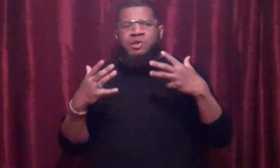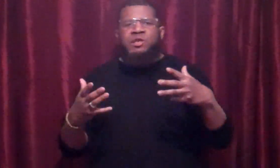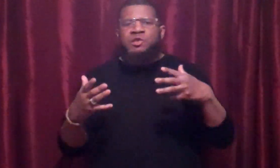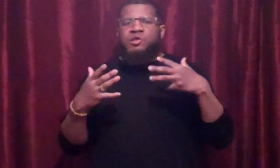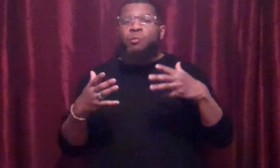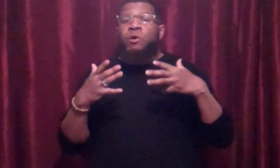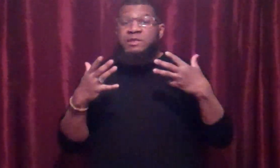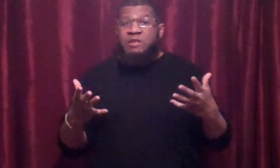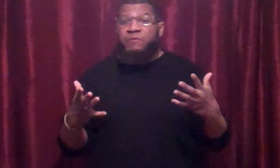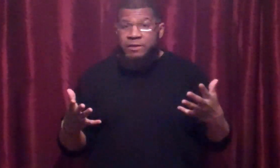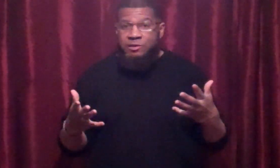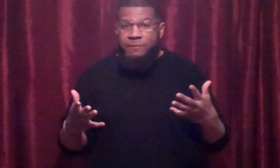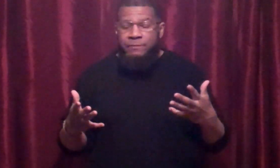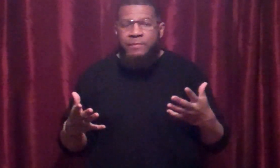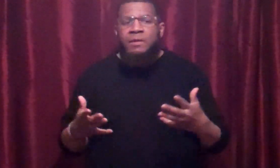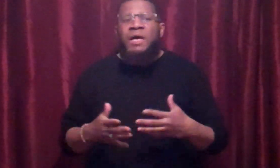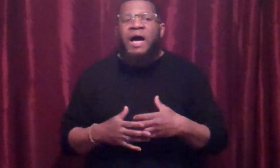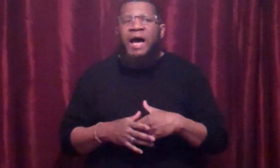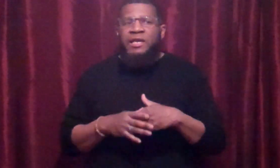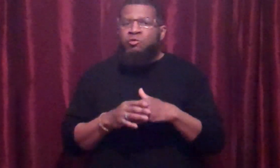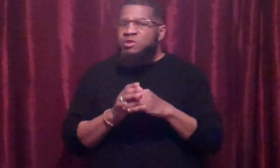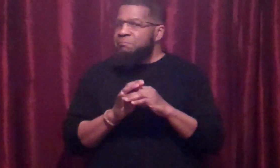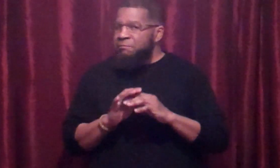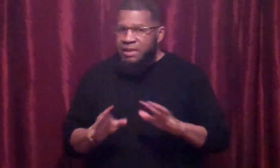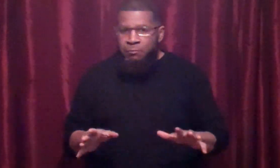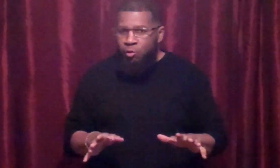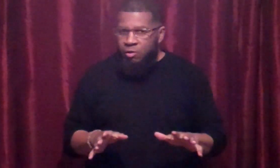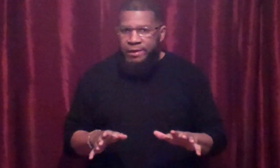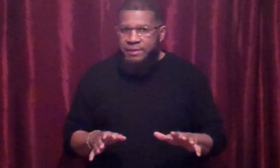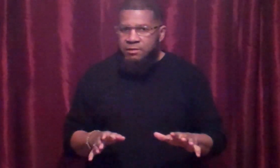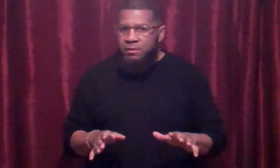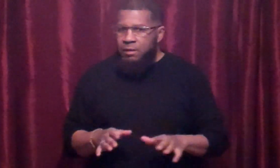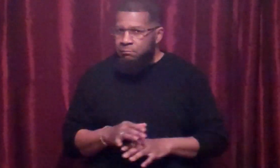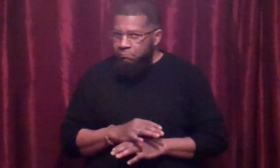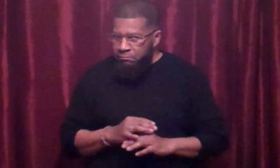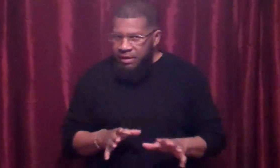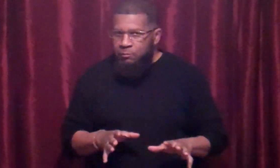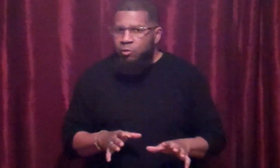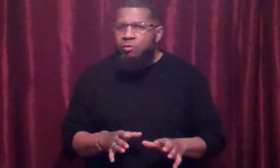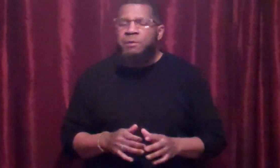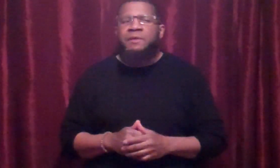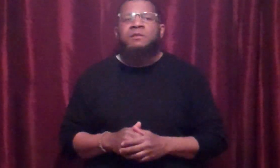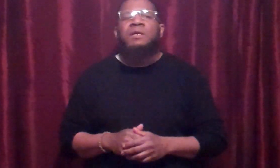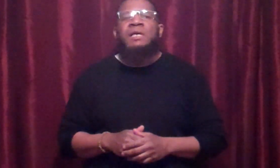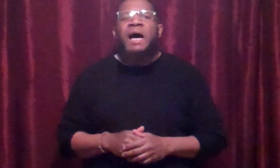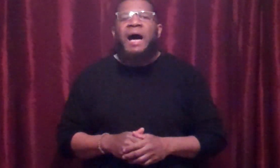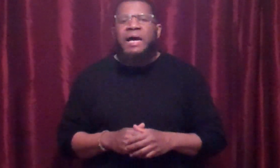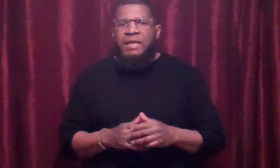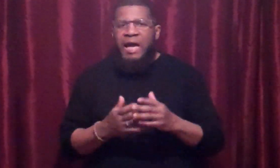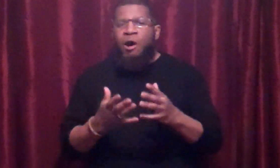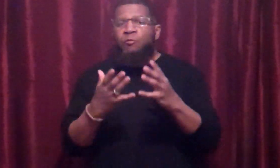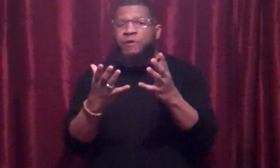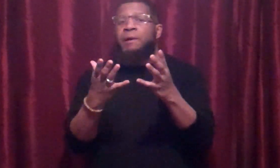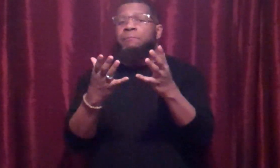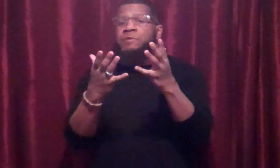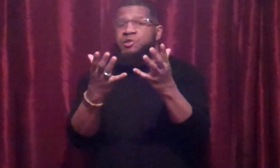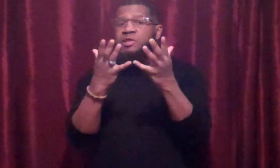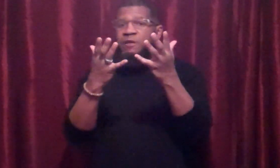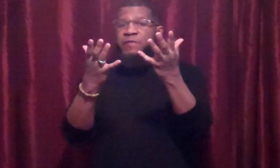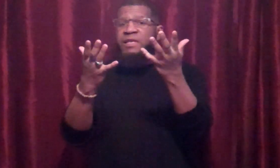teaching someone defense, I use minimal equipment. Minimal equipment. I allow them to see if they